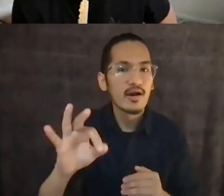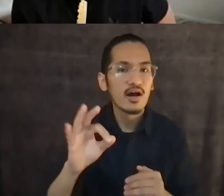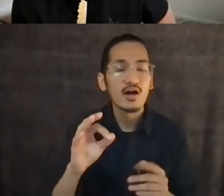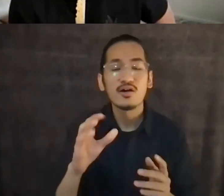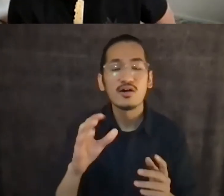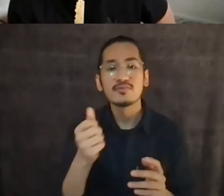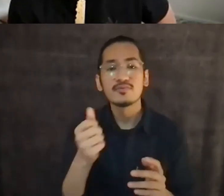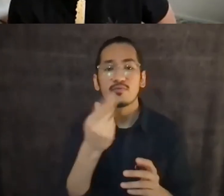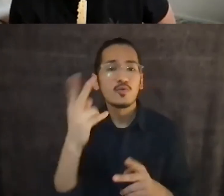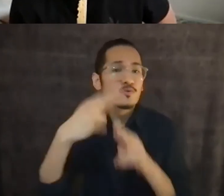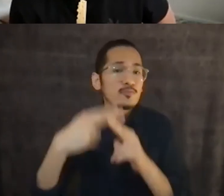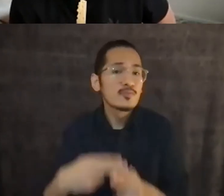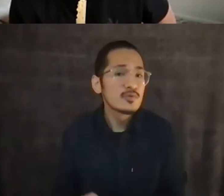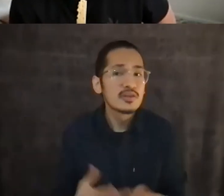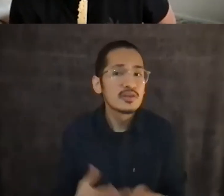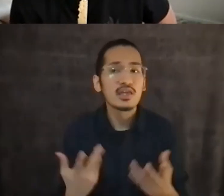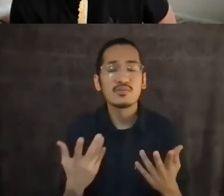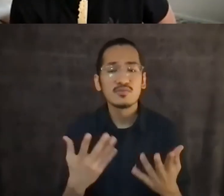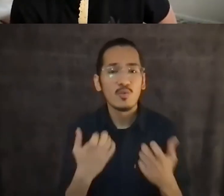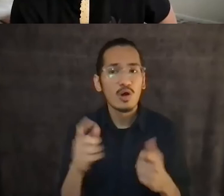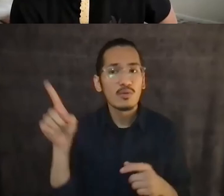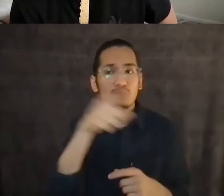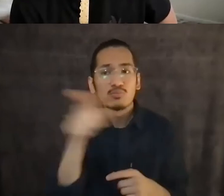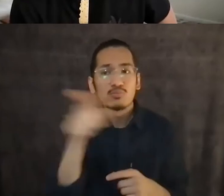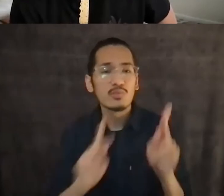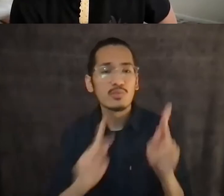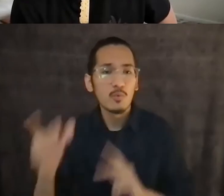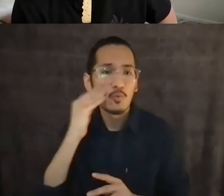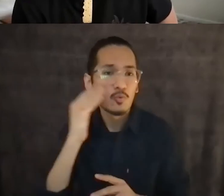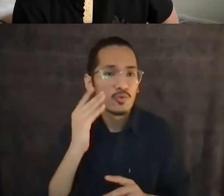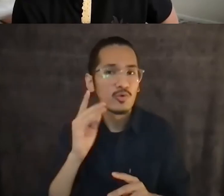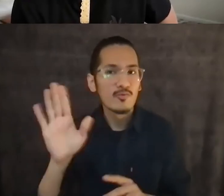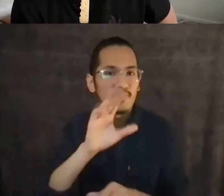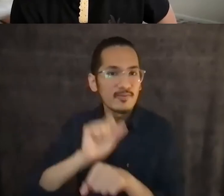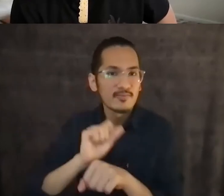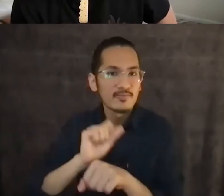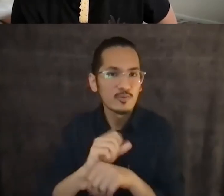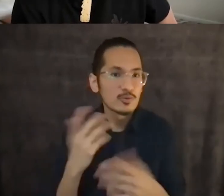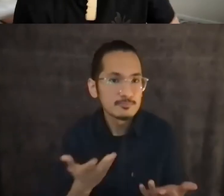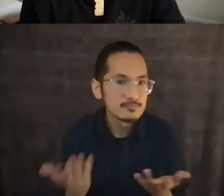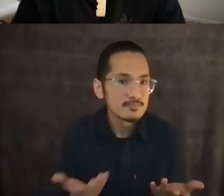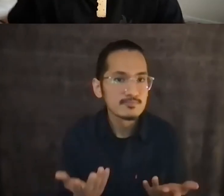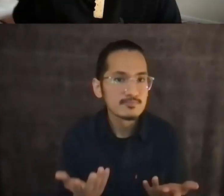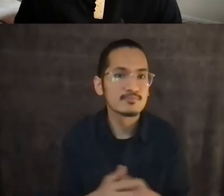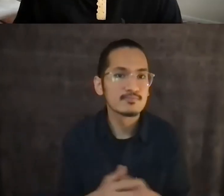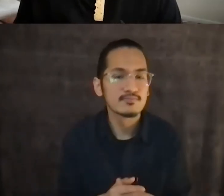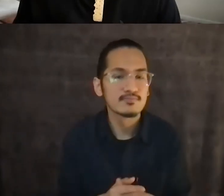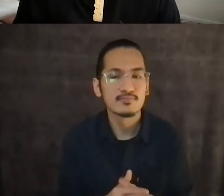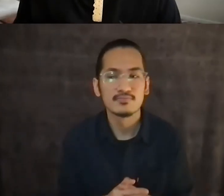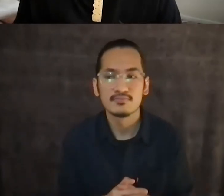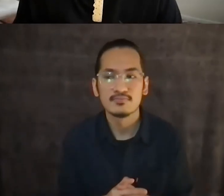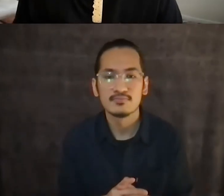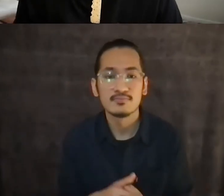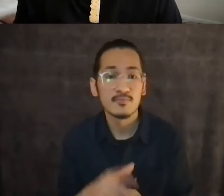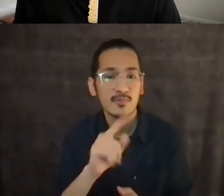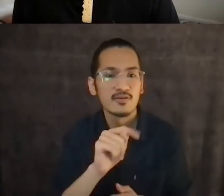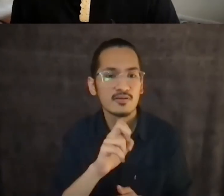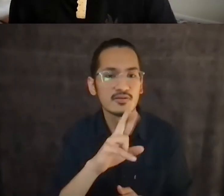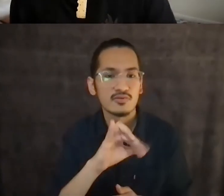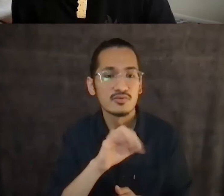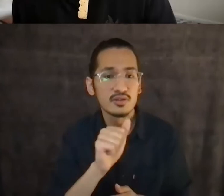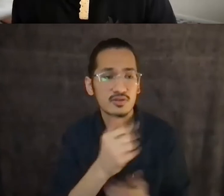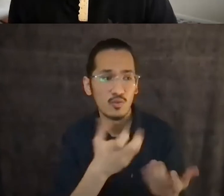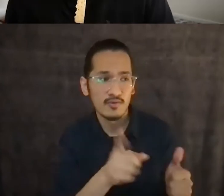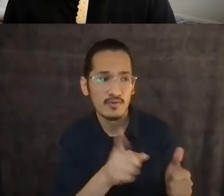like to draw in that you have not already yeah um do you want to go first teresa nope no